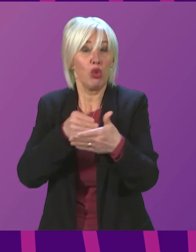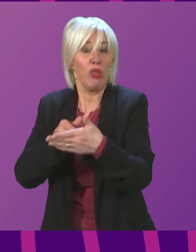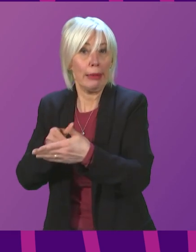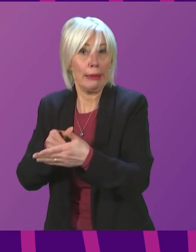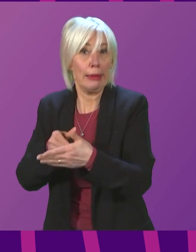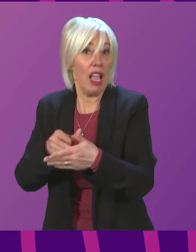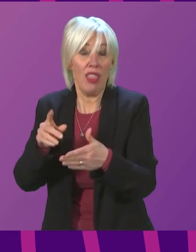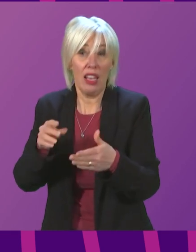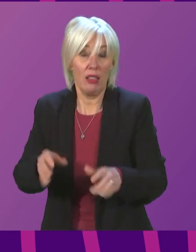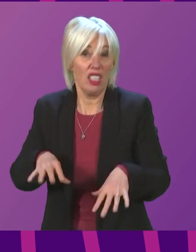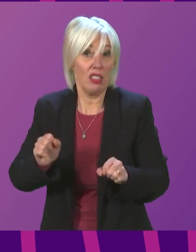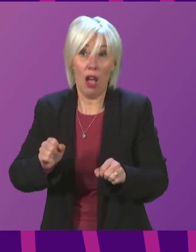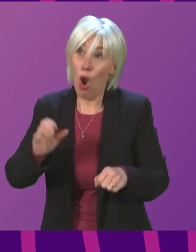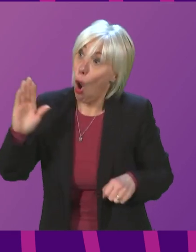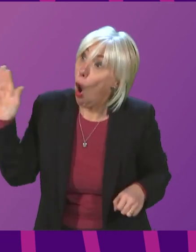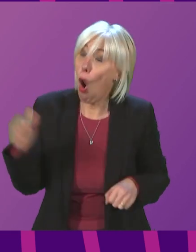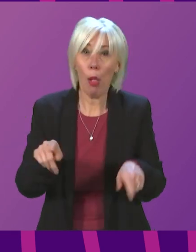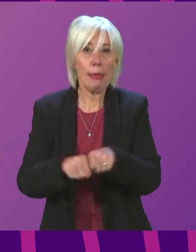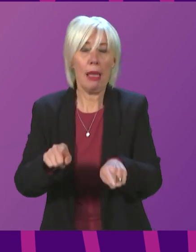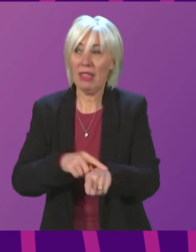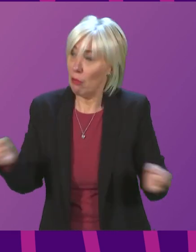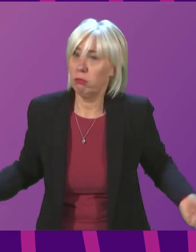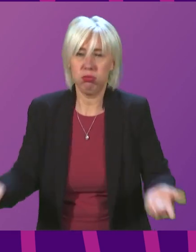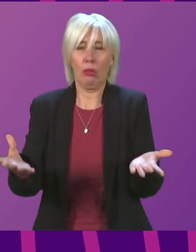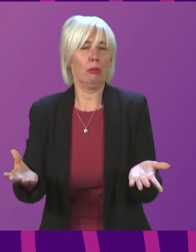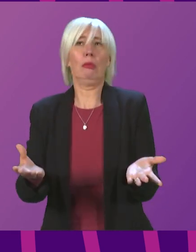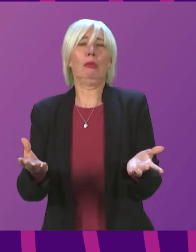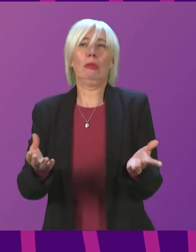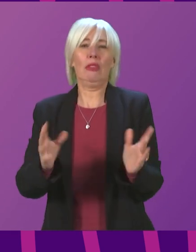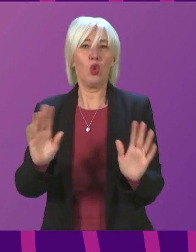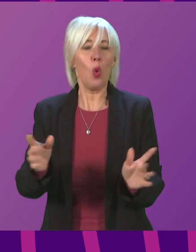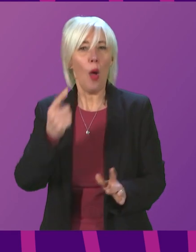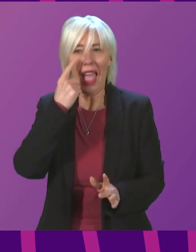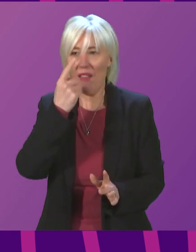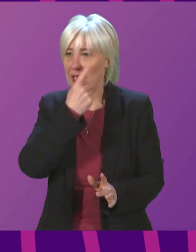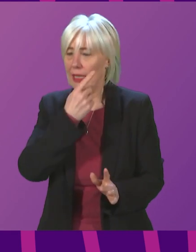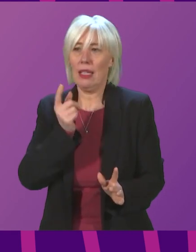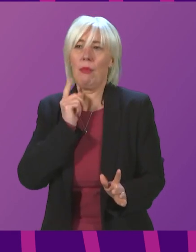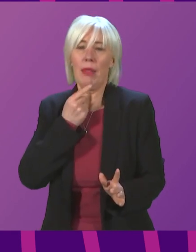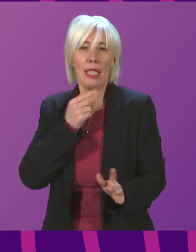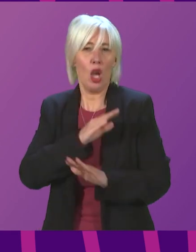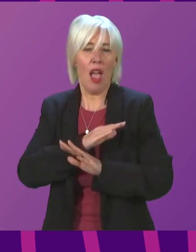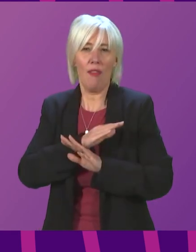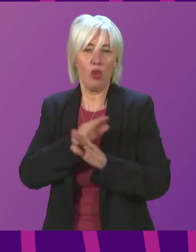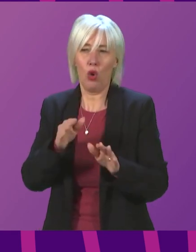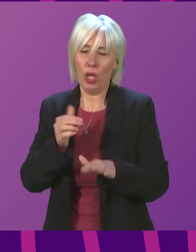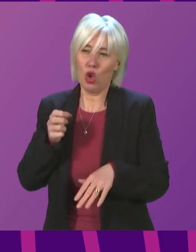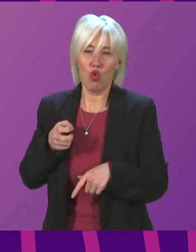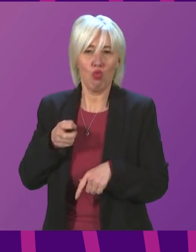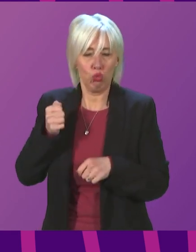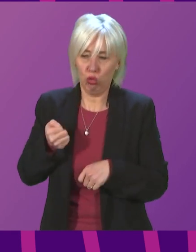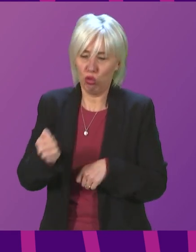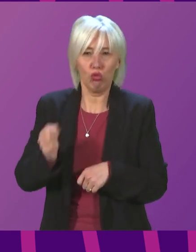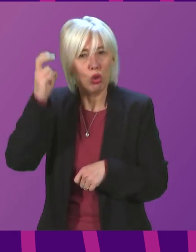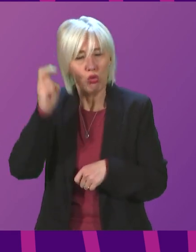all at once. And, therefore, what is the evidence of saying that if people are not working from home, not travelling to get to work, not coming